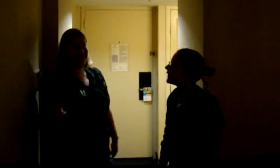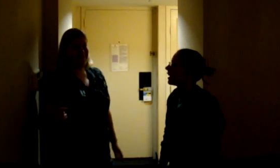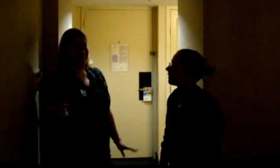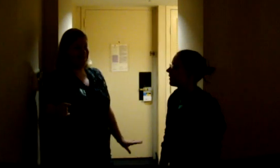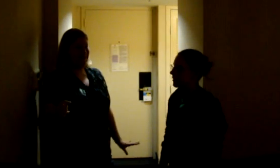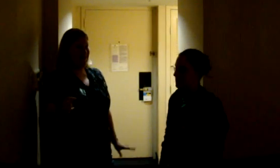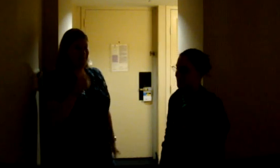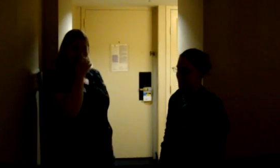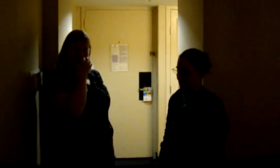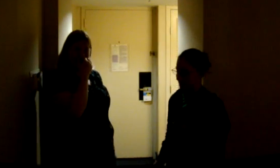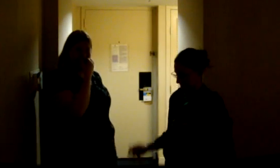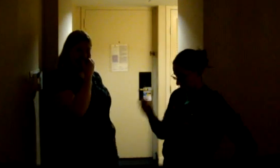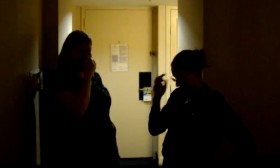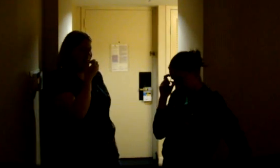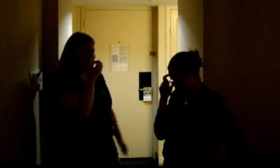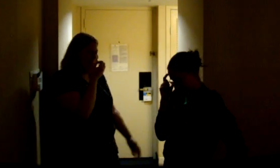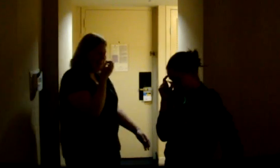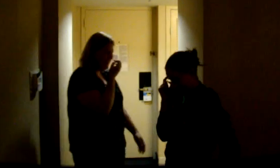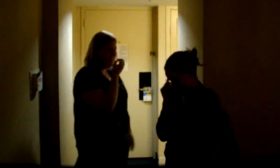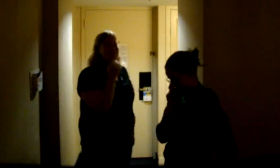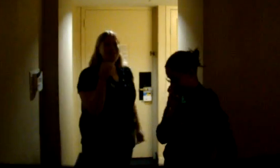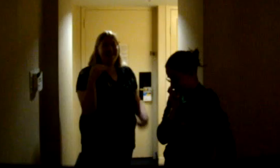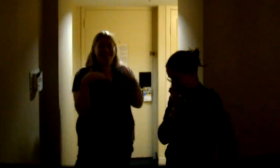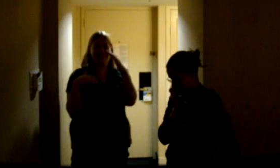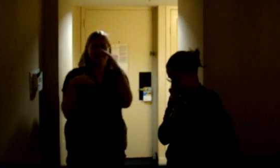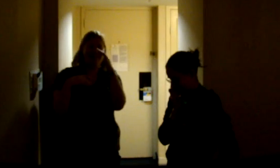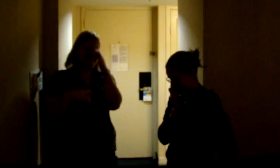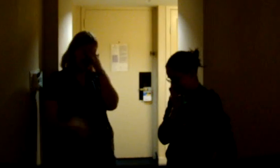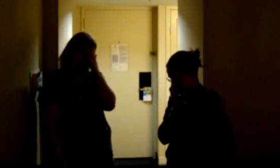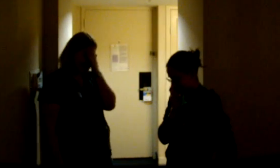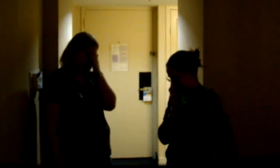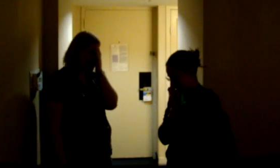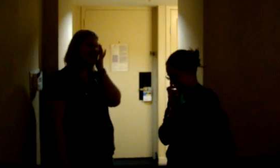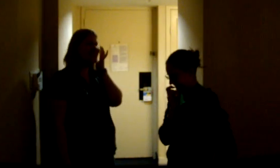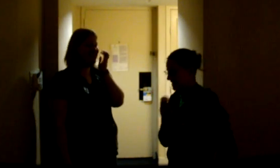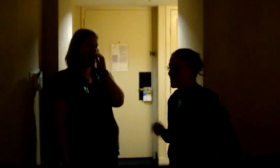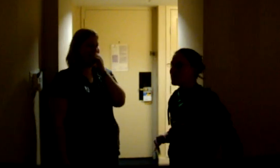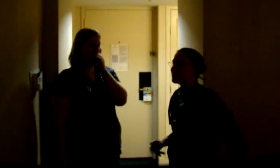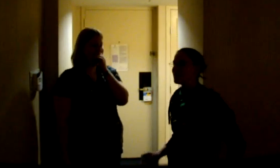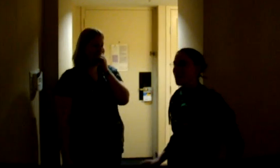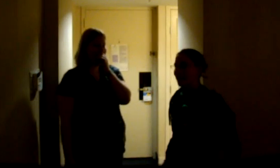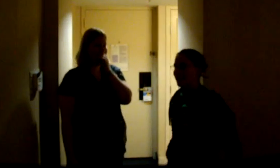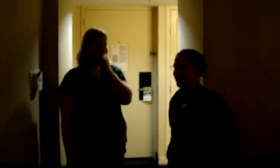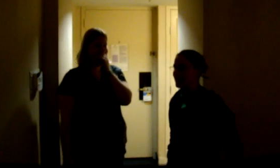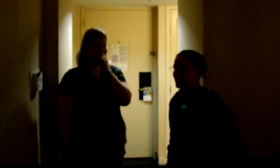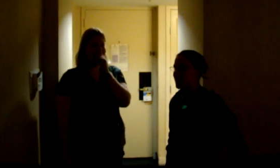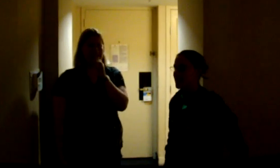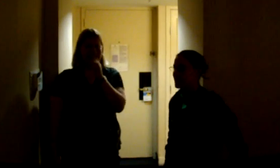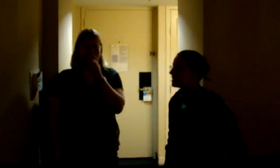I feel like I'm forgetting somebody. I know someone. We need a list. We need a list. There's just too many of us. Did I say Liv?